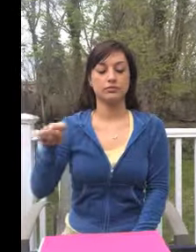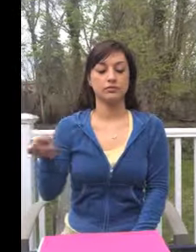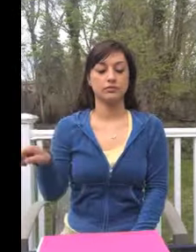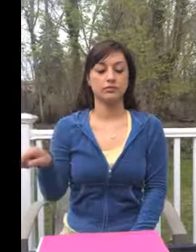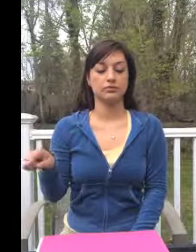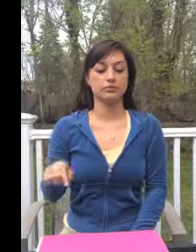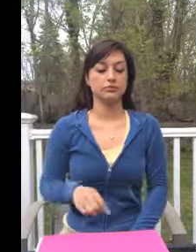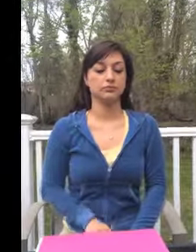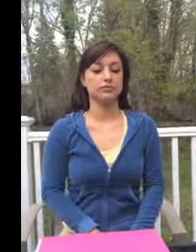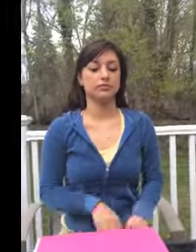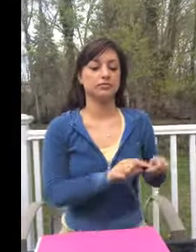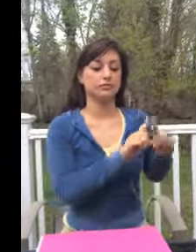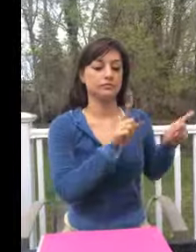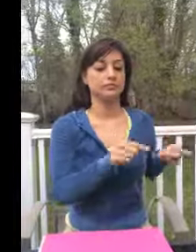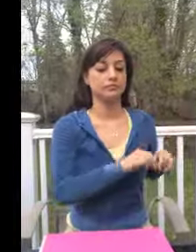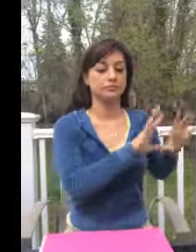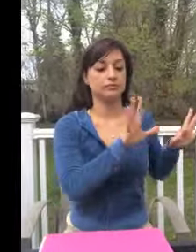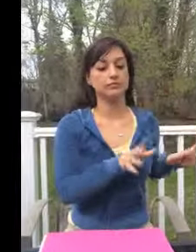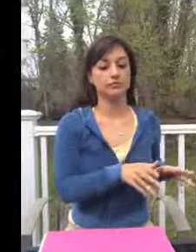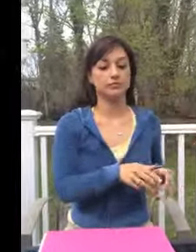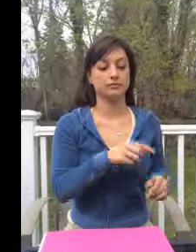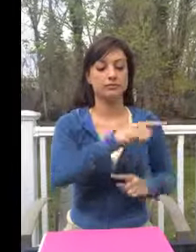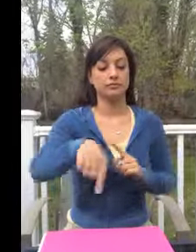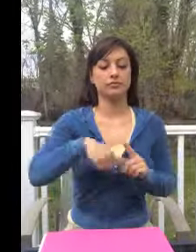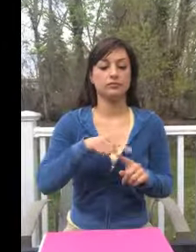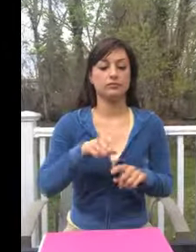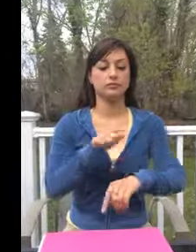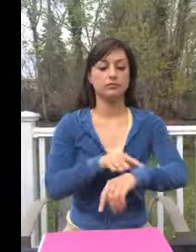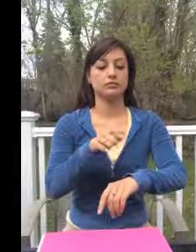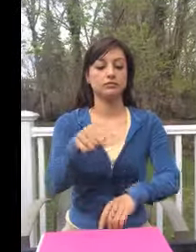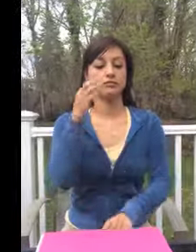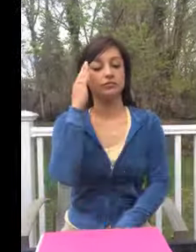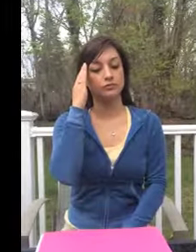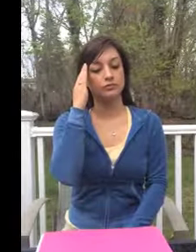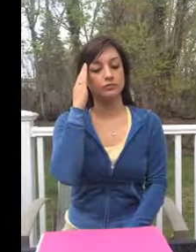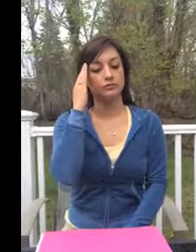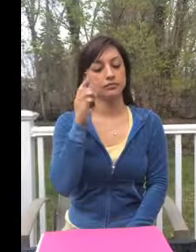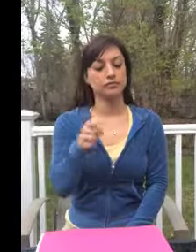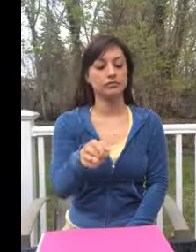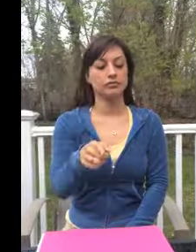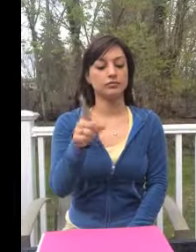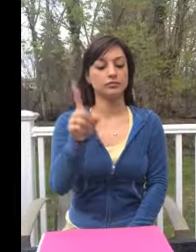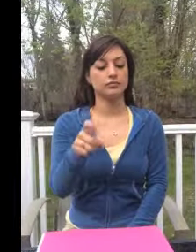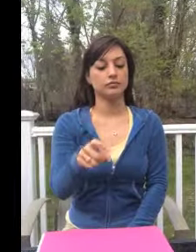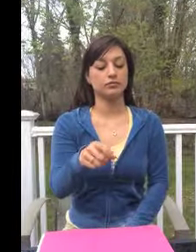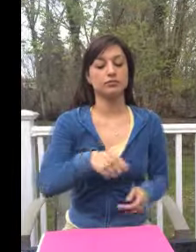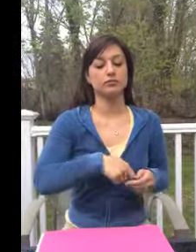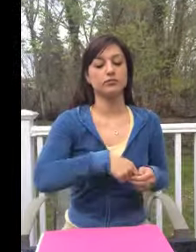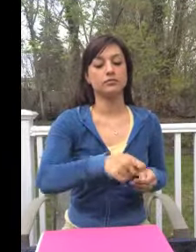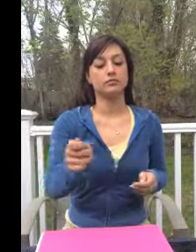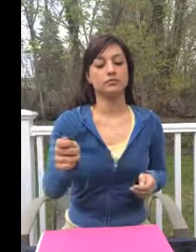lightning bolt, your heart will blow, and when it's time you know, you just gotta ignite